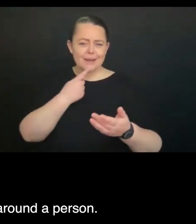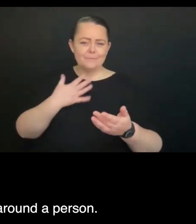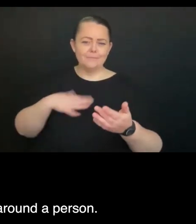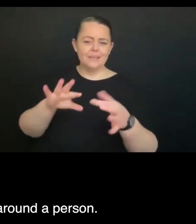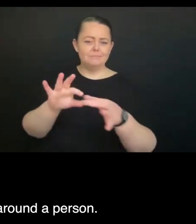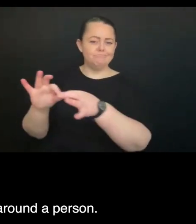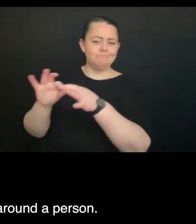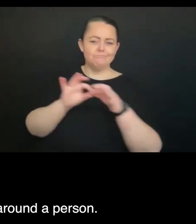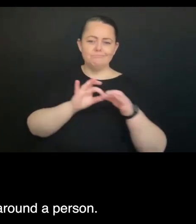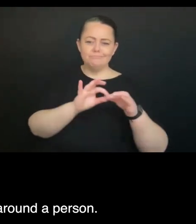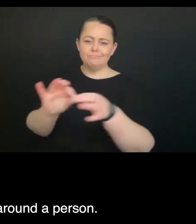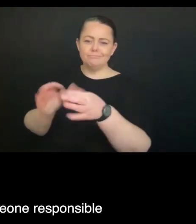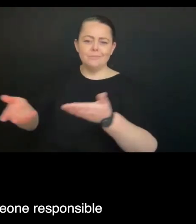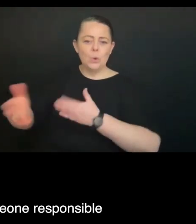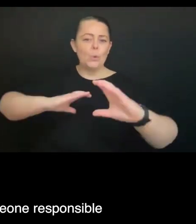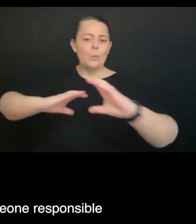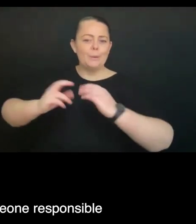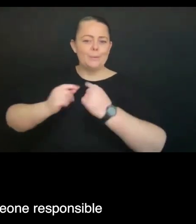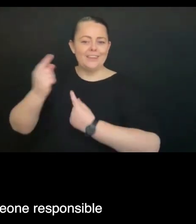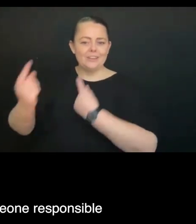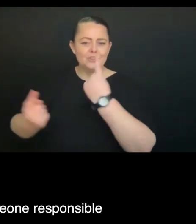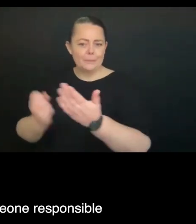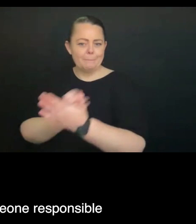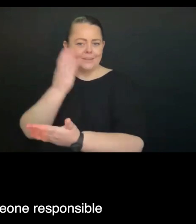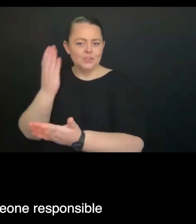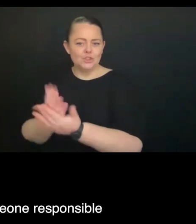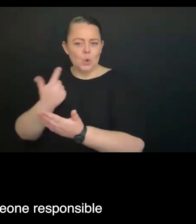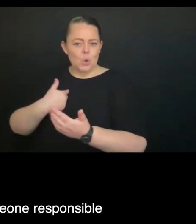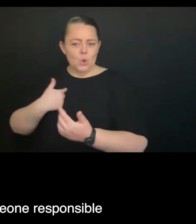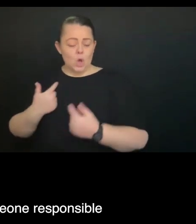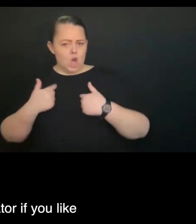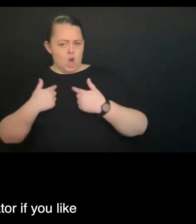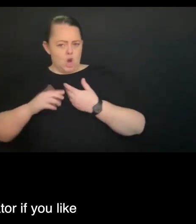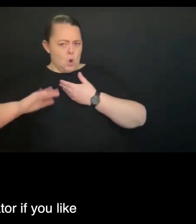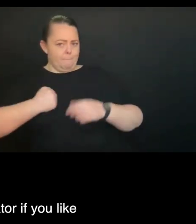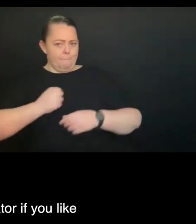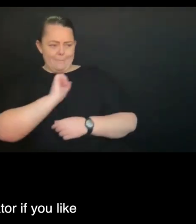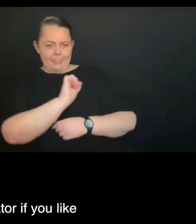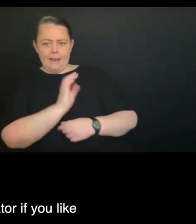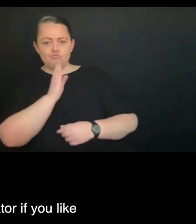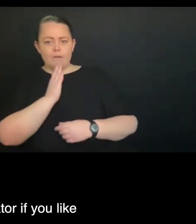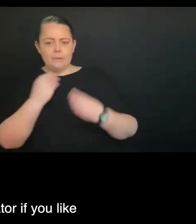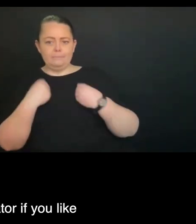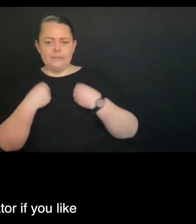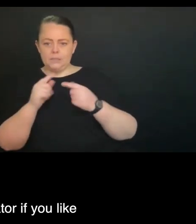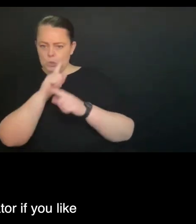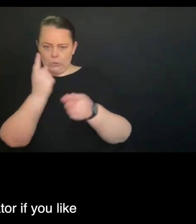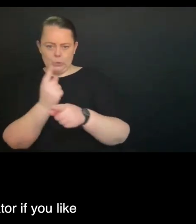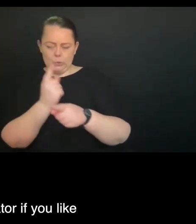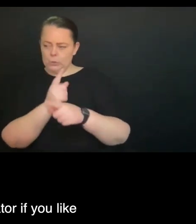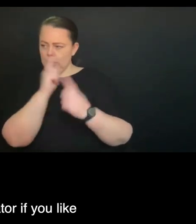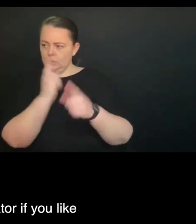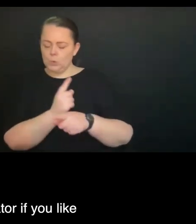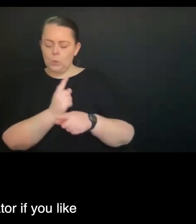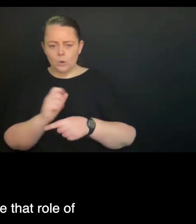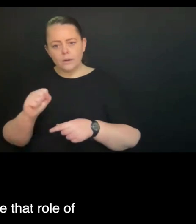the care and services around a person. And so irrespective of having someone responsible for the overall role of coordinator,